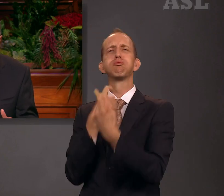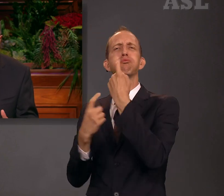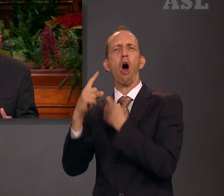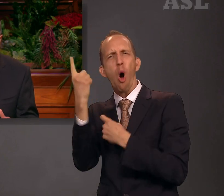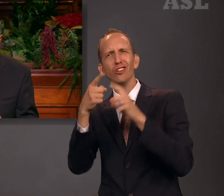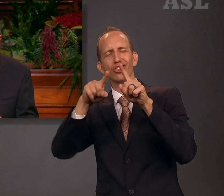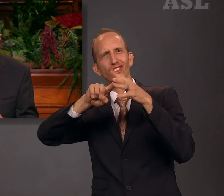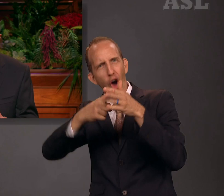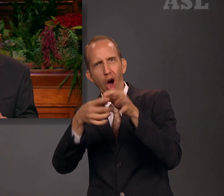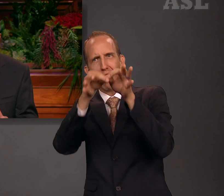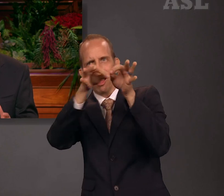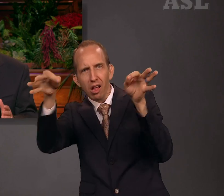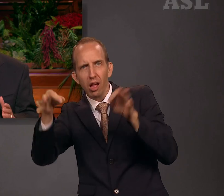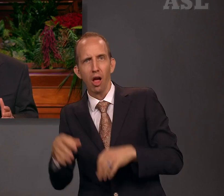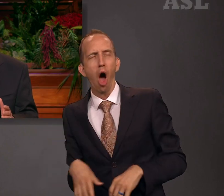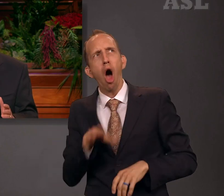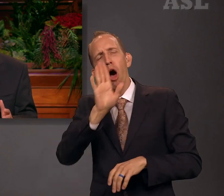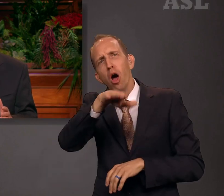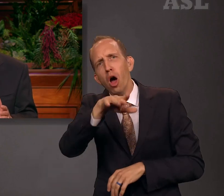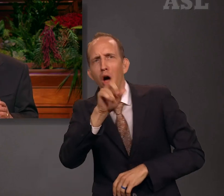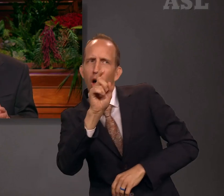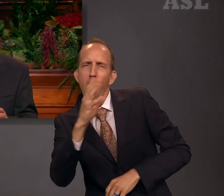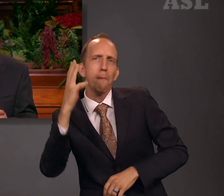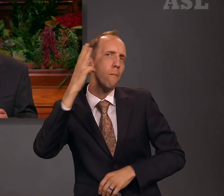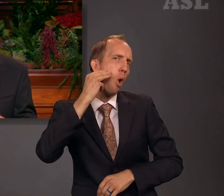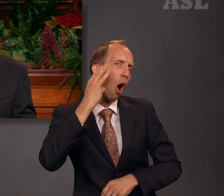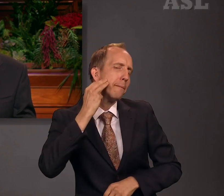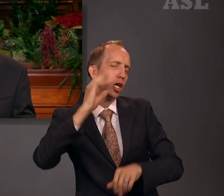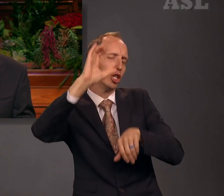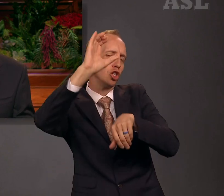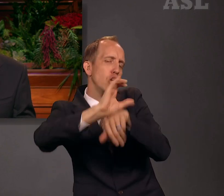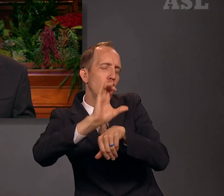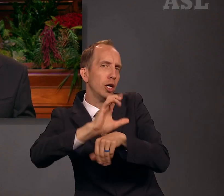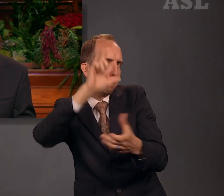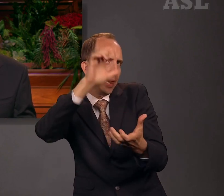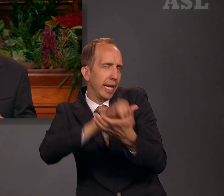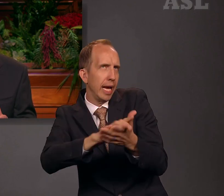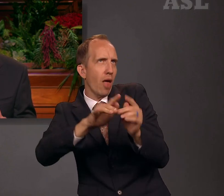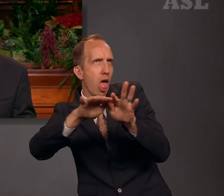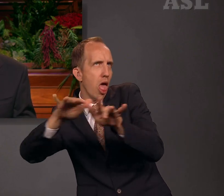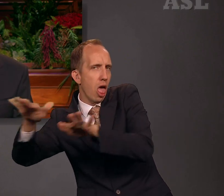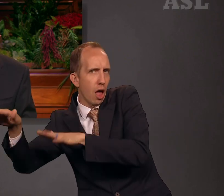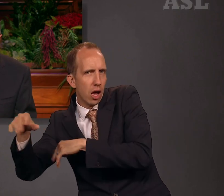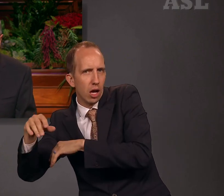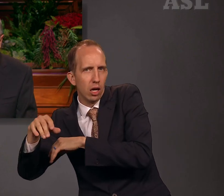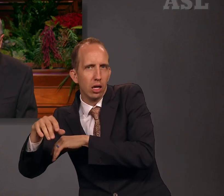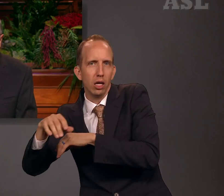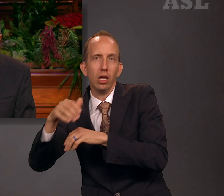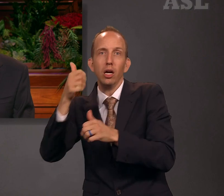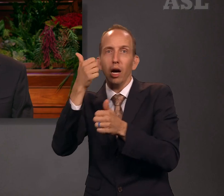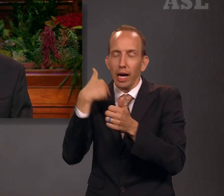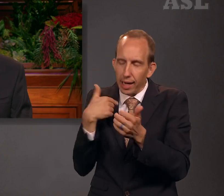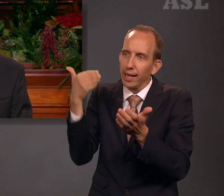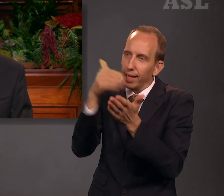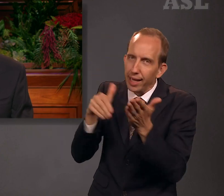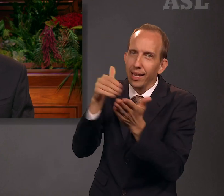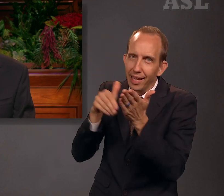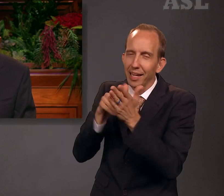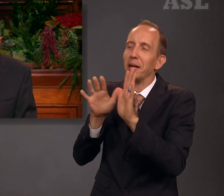each beginning with, Does the Mormon Church believe? At each time, I began my answer with